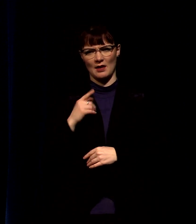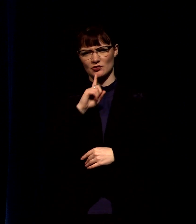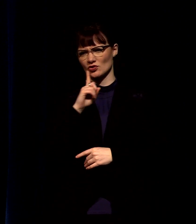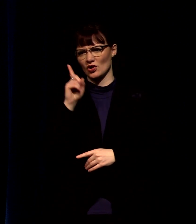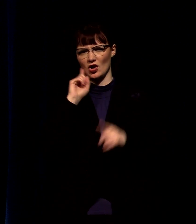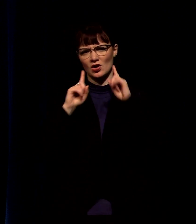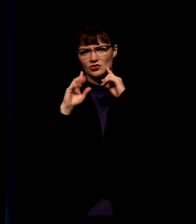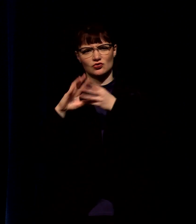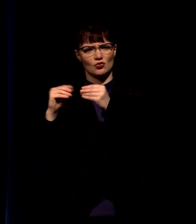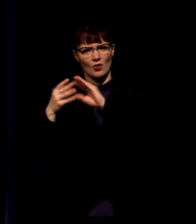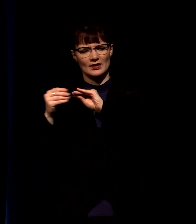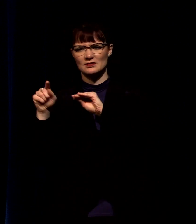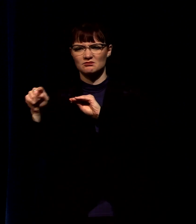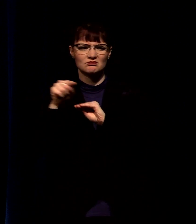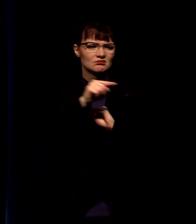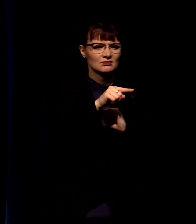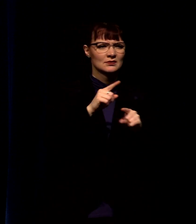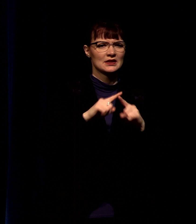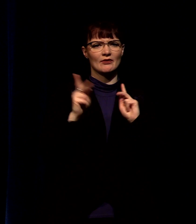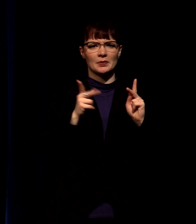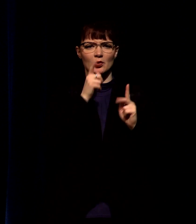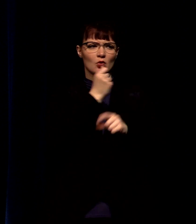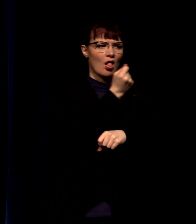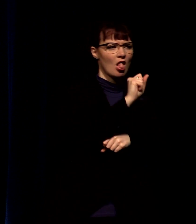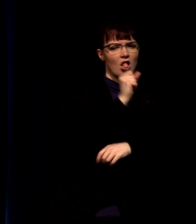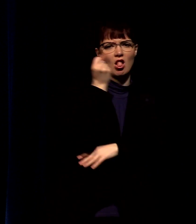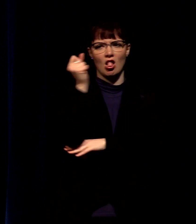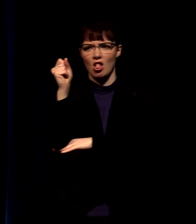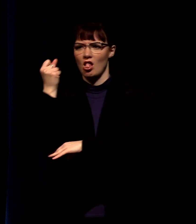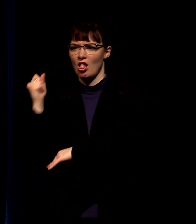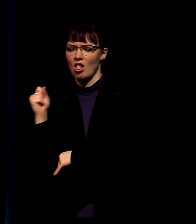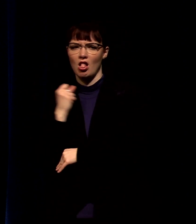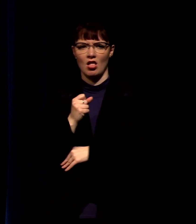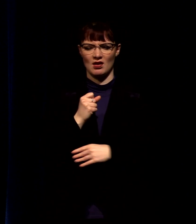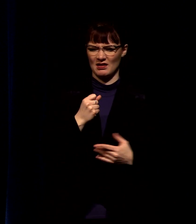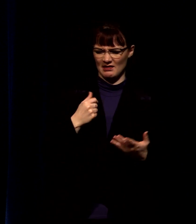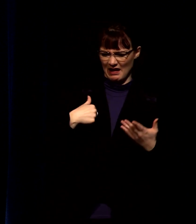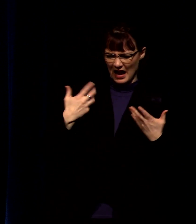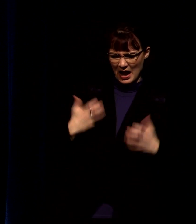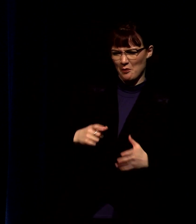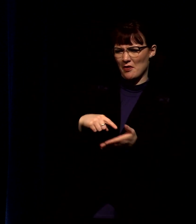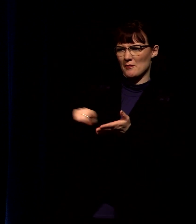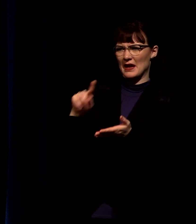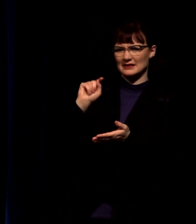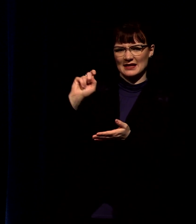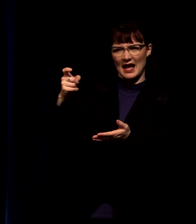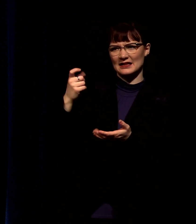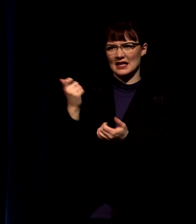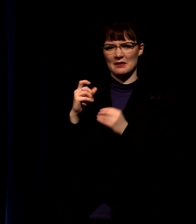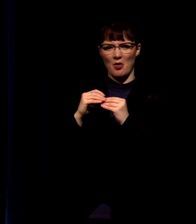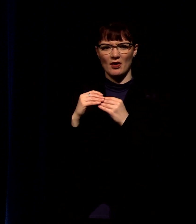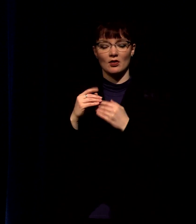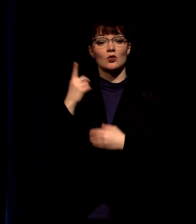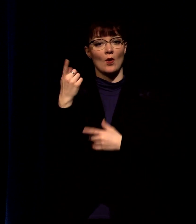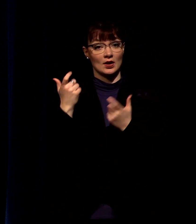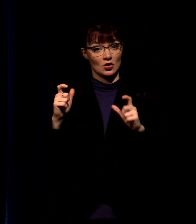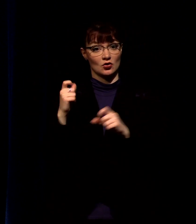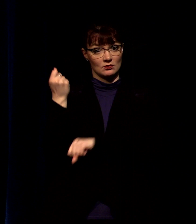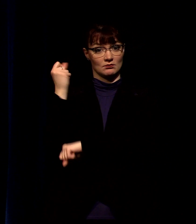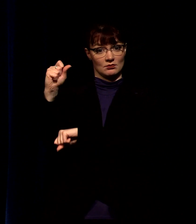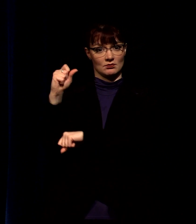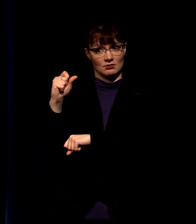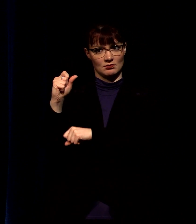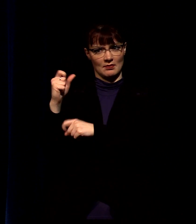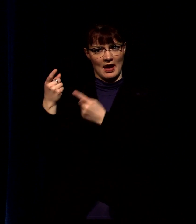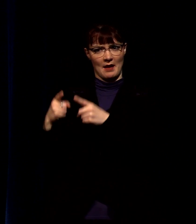stories of just these different revolts that were starting to happen because people didn't want to pay these taxes anymore in fact there was a huge one that happened not far